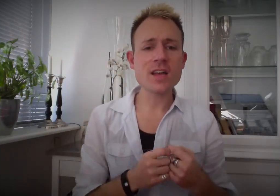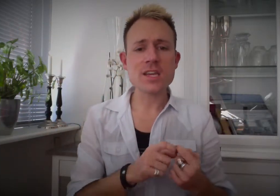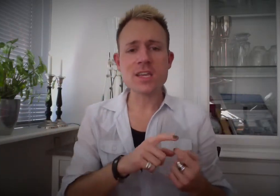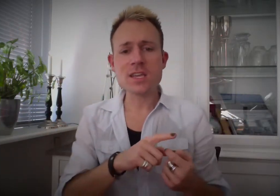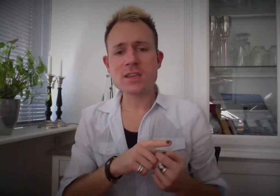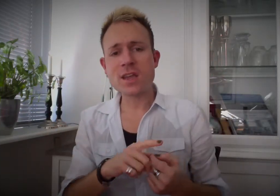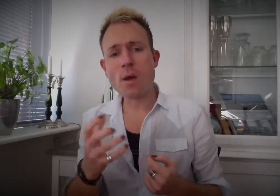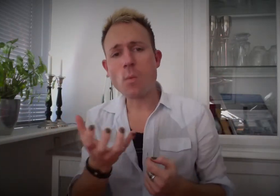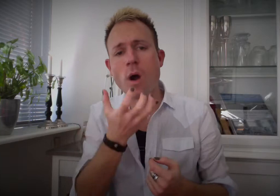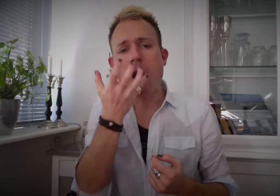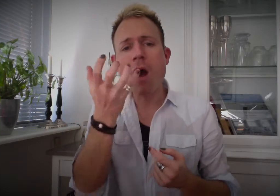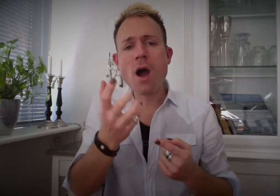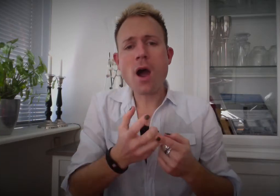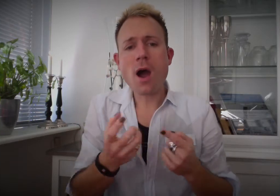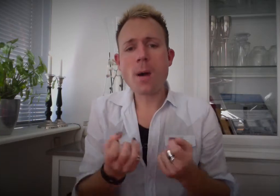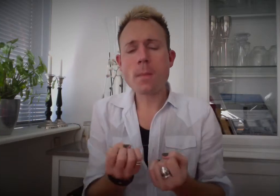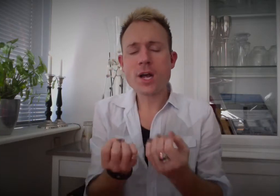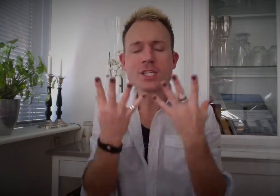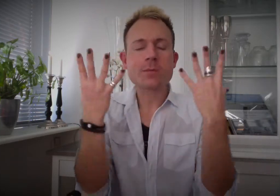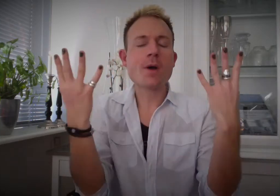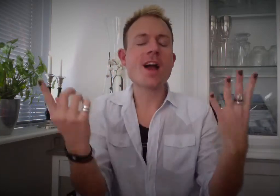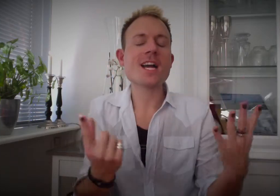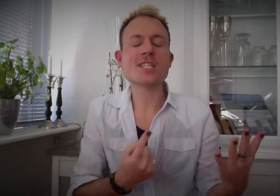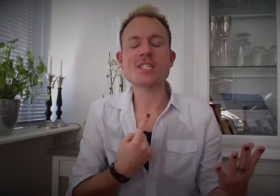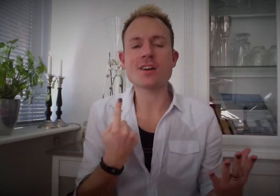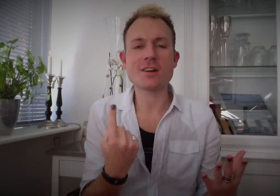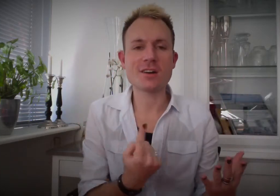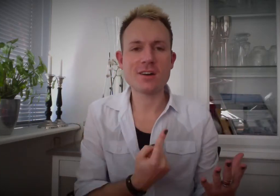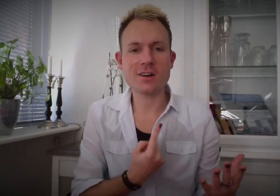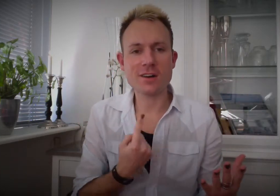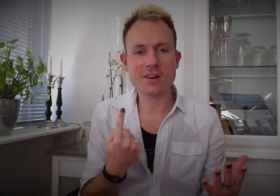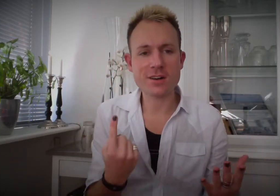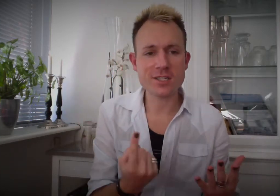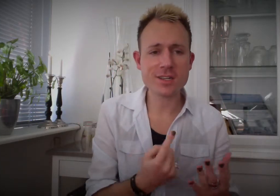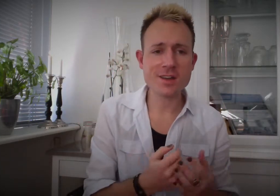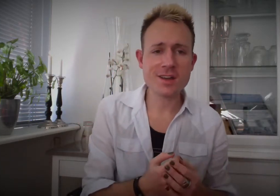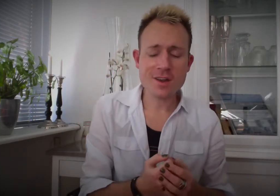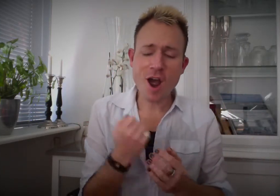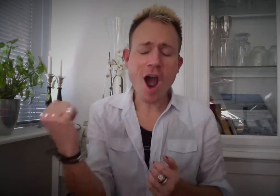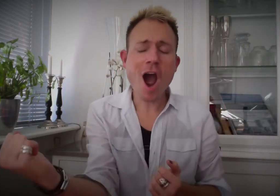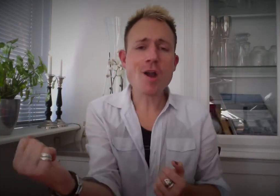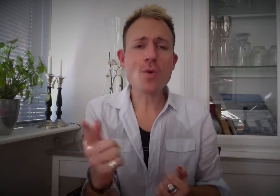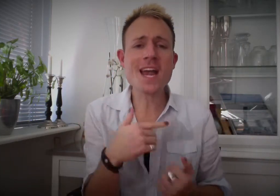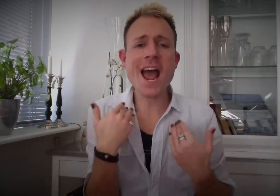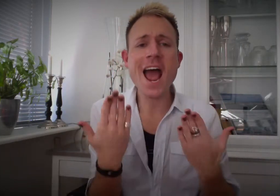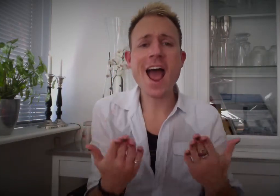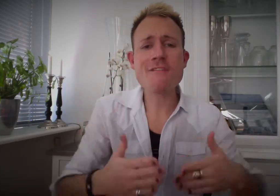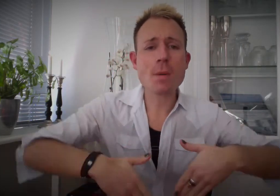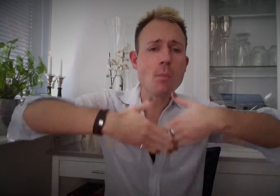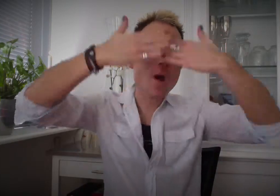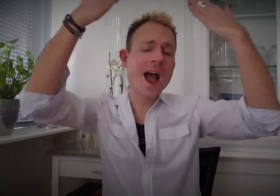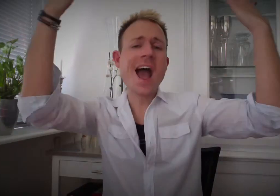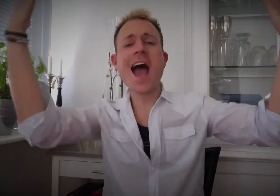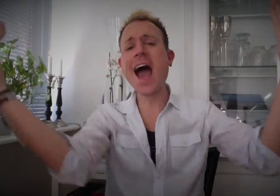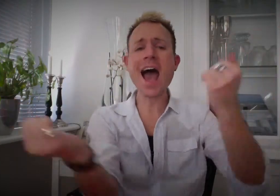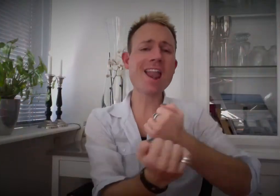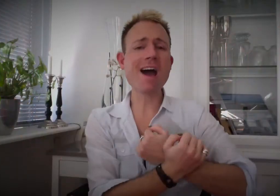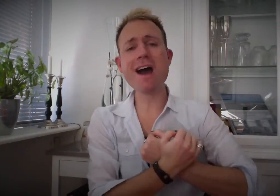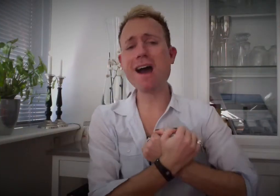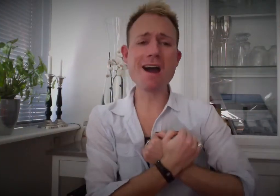They warm and excite us Cause we have the brightest